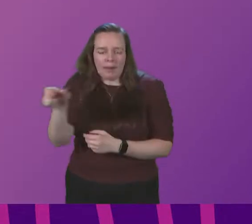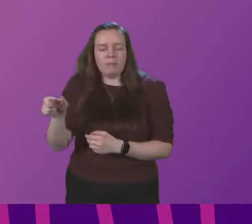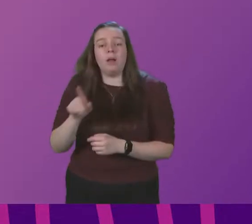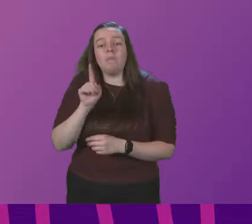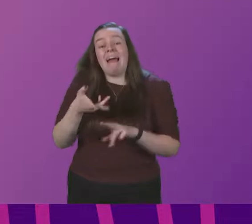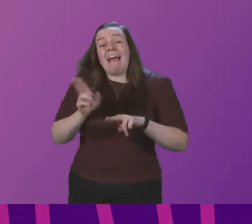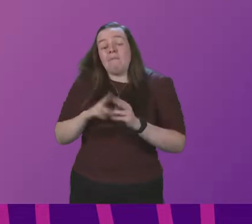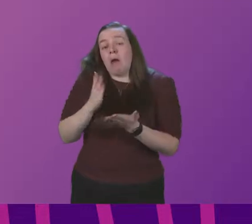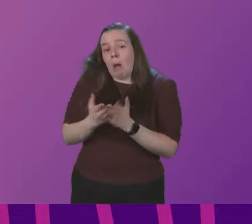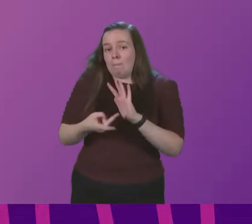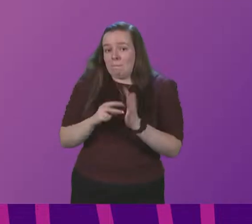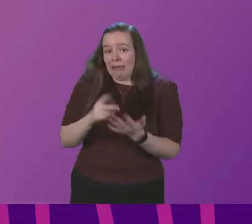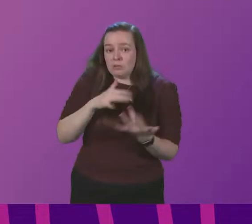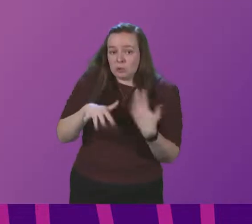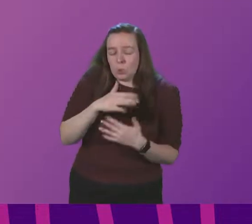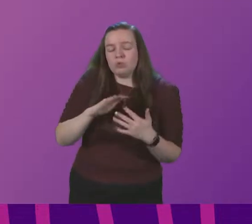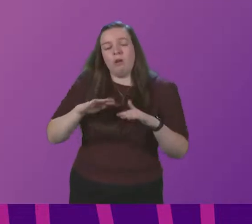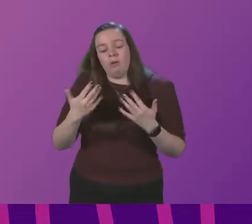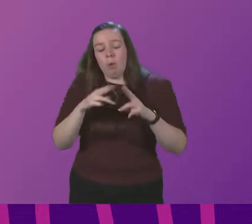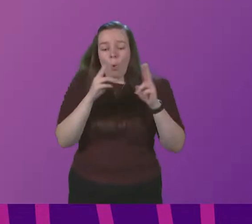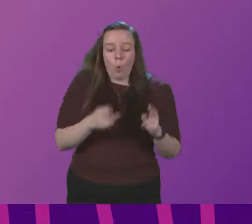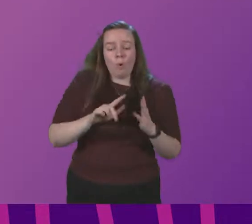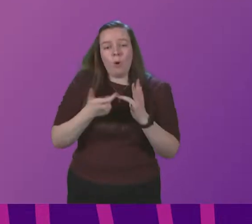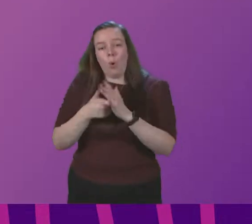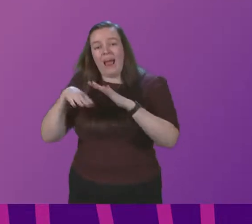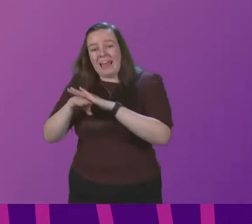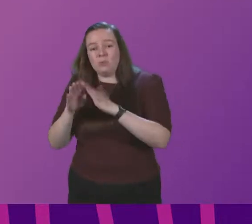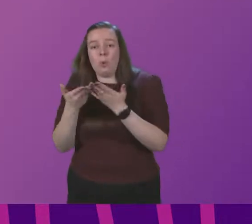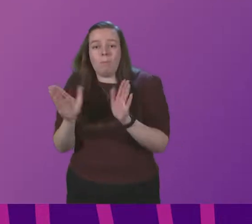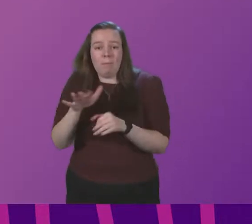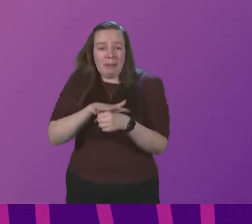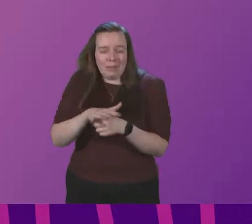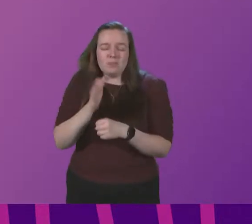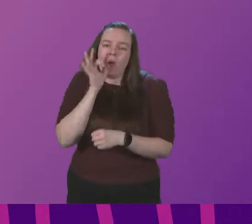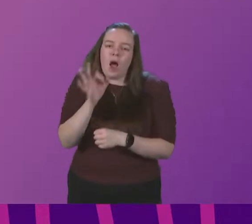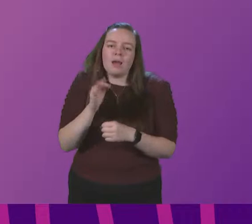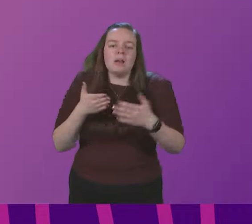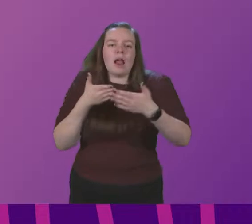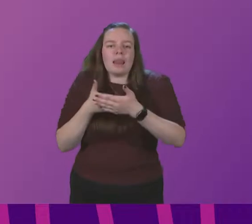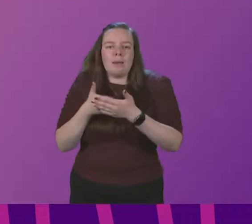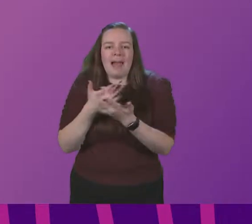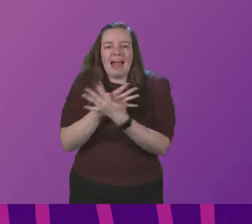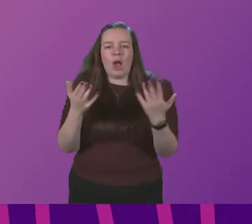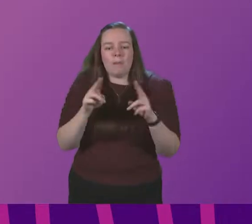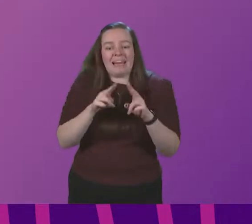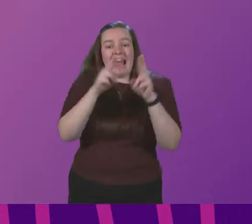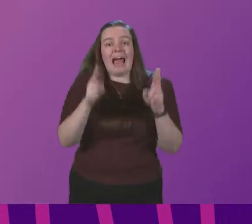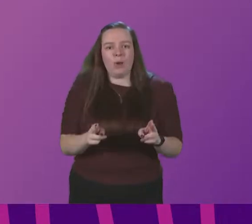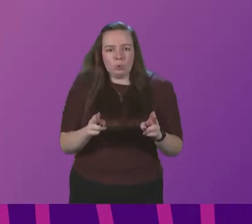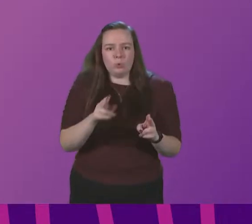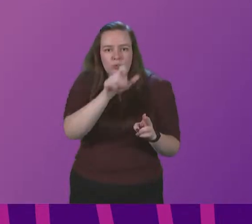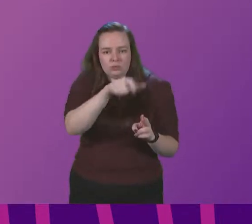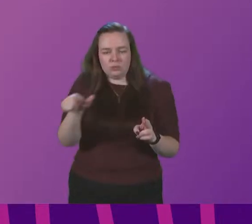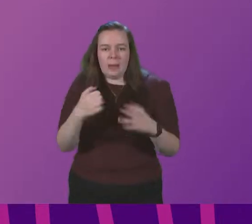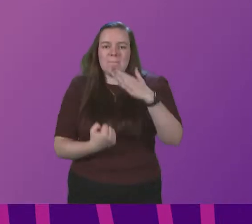if you do plan on socialising, either at home or in indoor public places, we are asking that you limit the number of households represented in your group